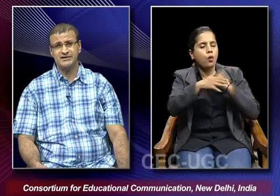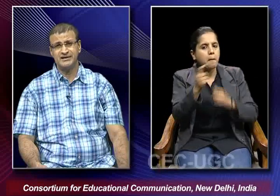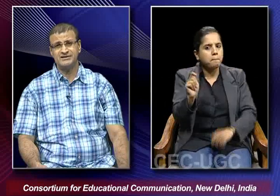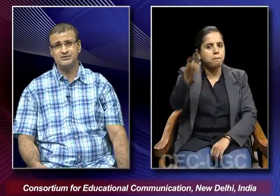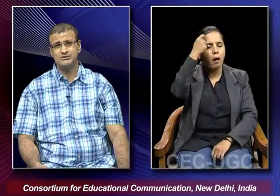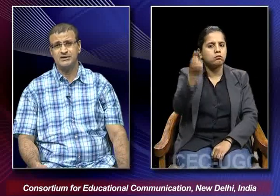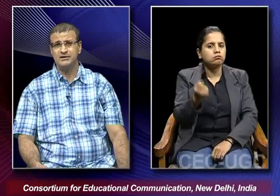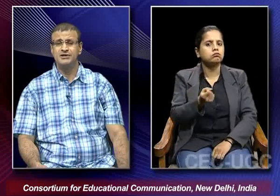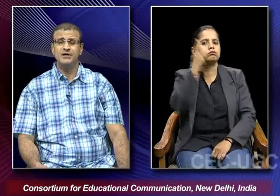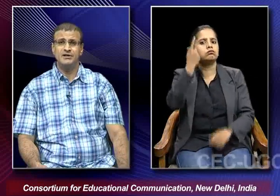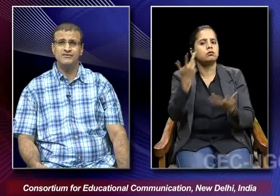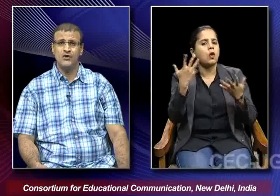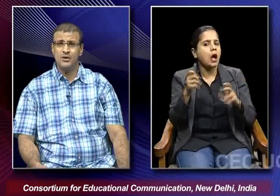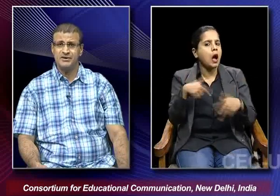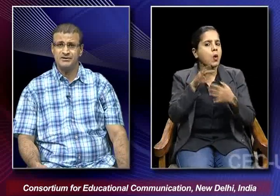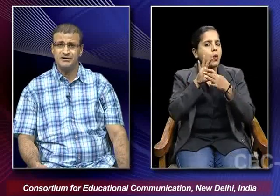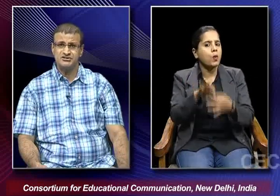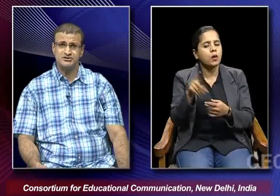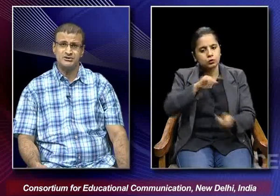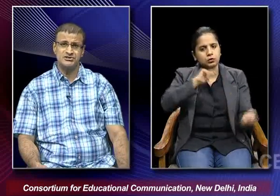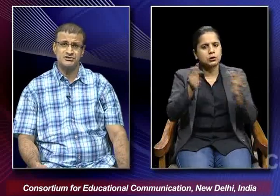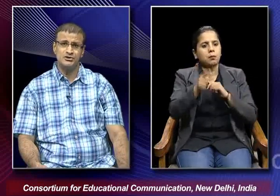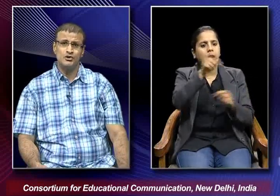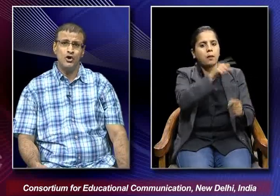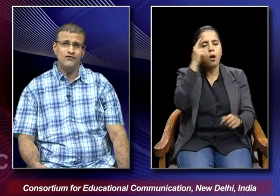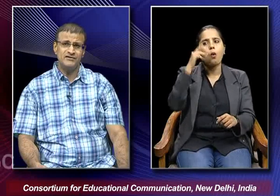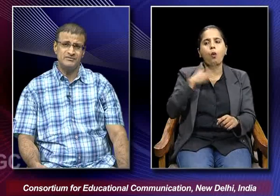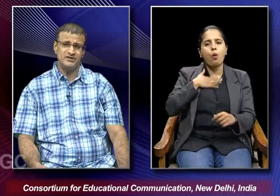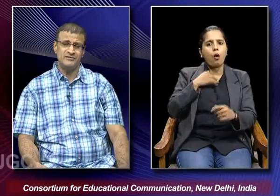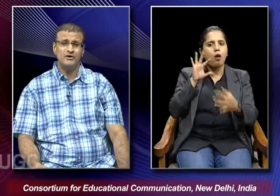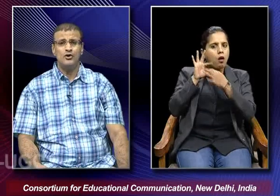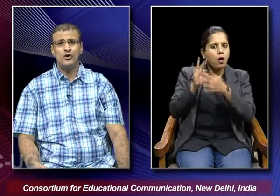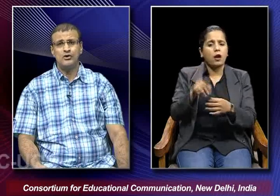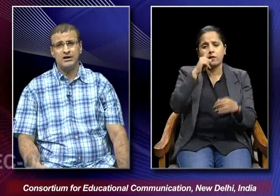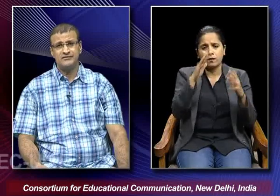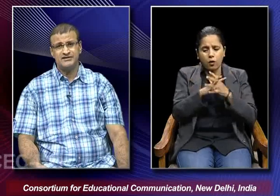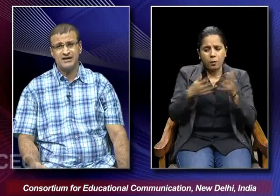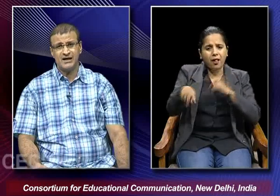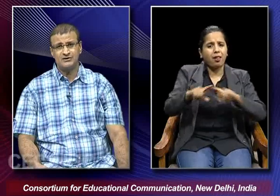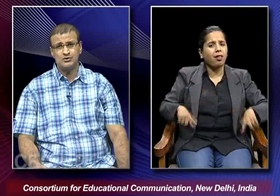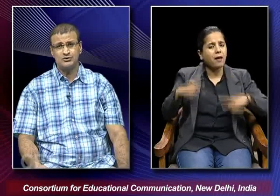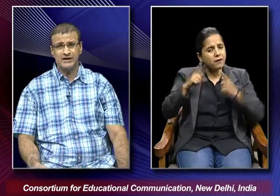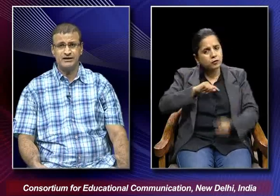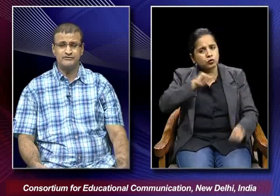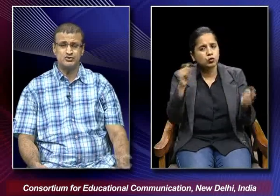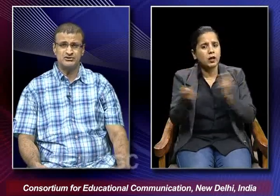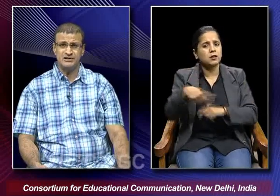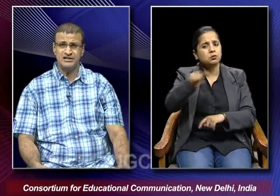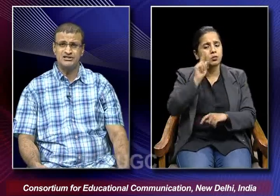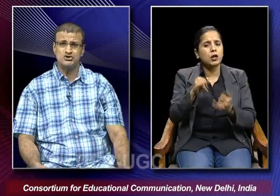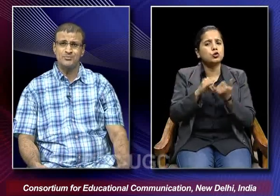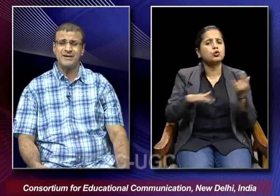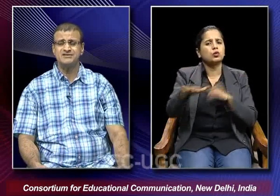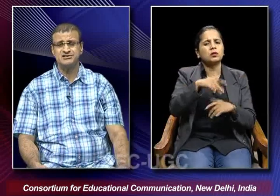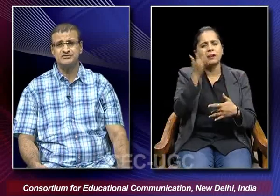they connected to the reform in the situation of the women or with regard to the kind of social